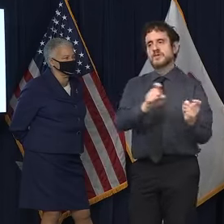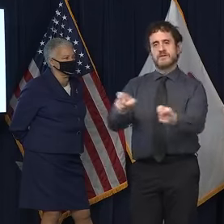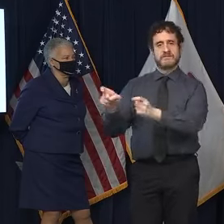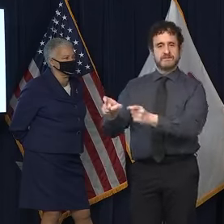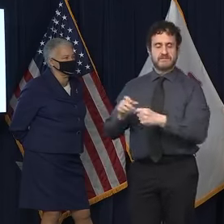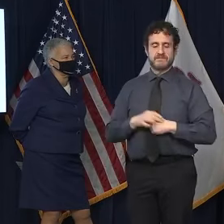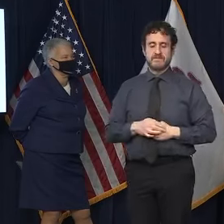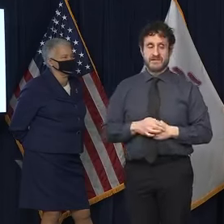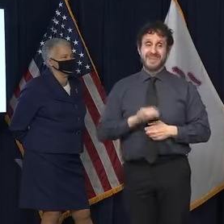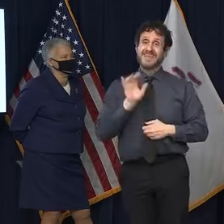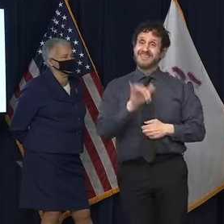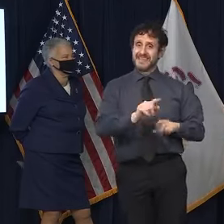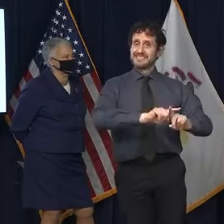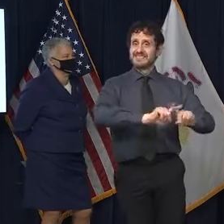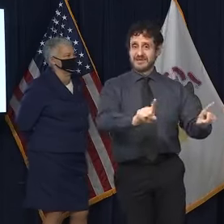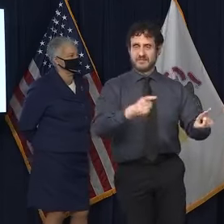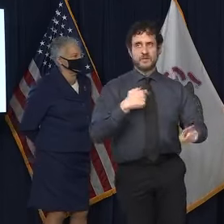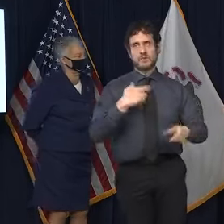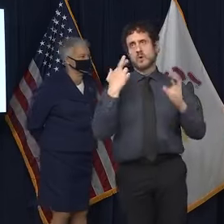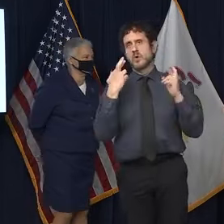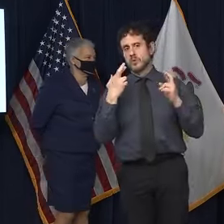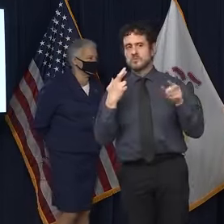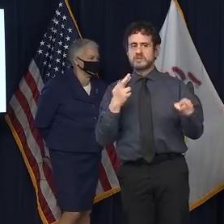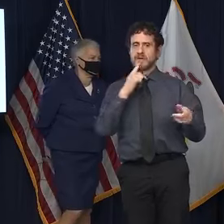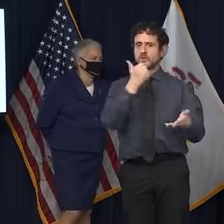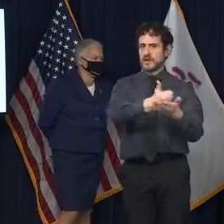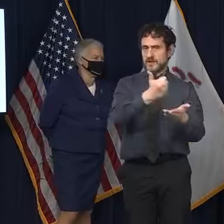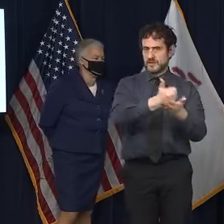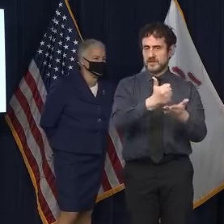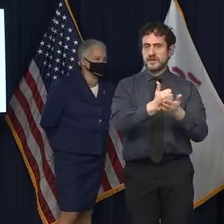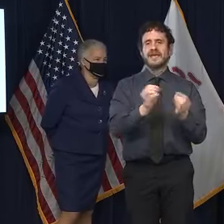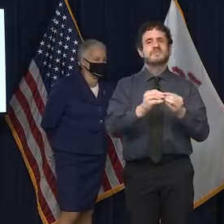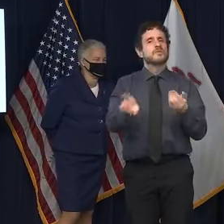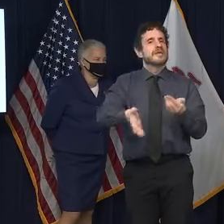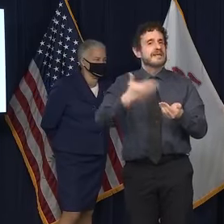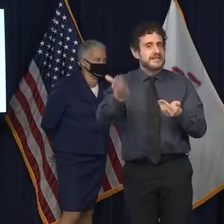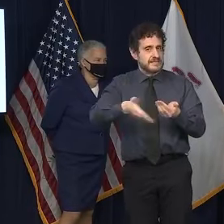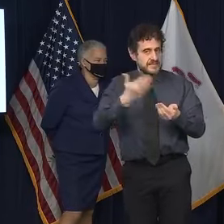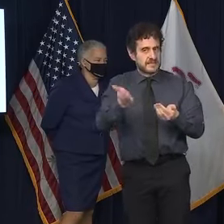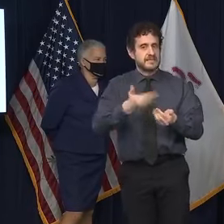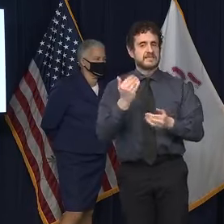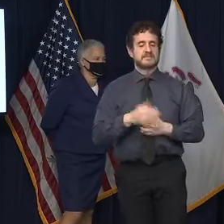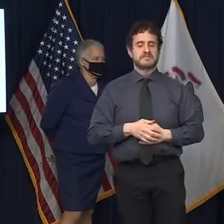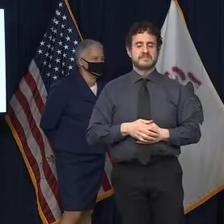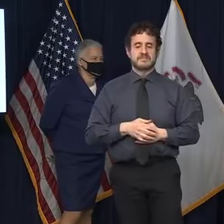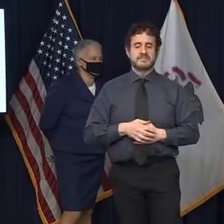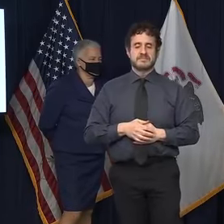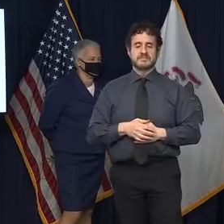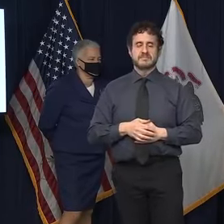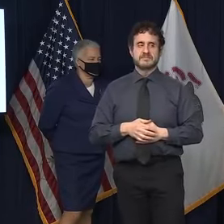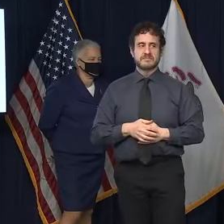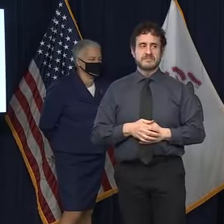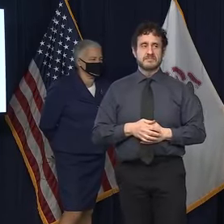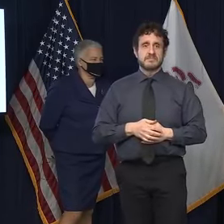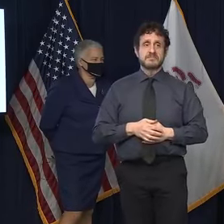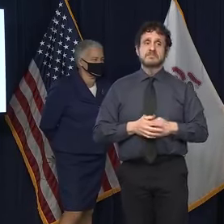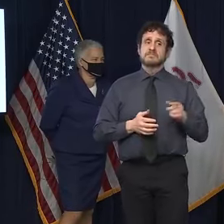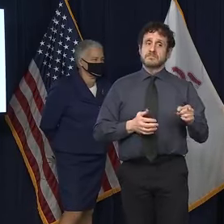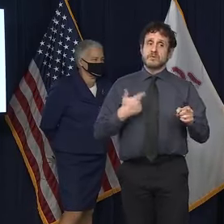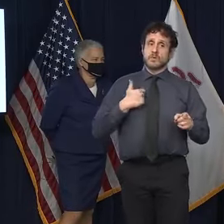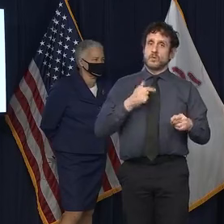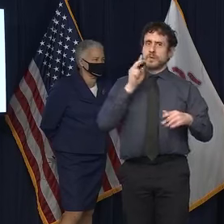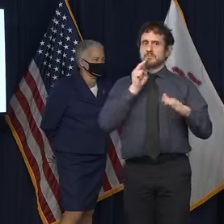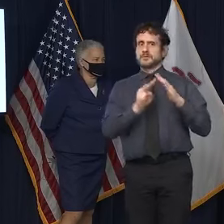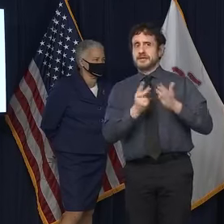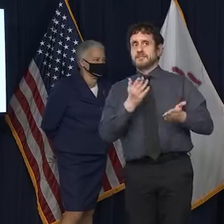people. So that's something we're very hopeful about. It certainly makes things easier. And so with the hundreds of thousands that